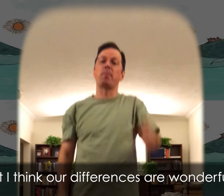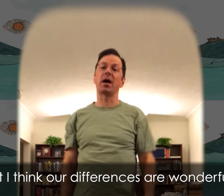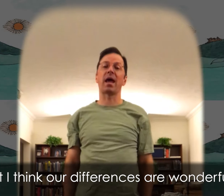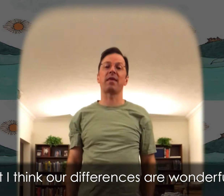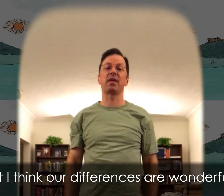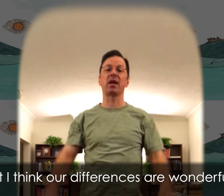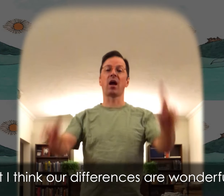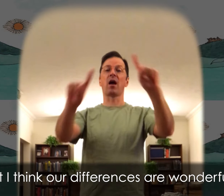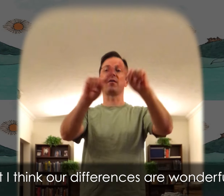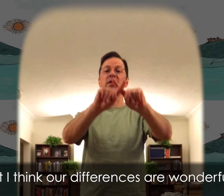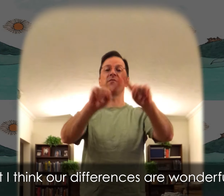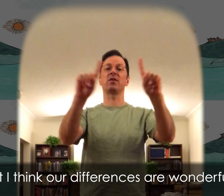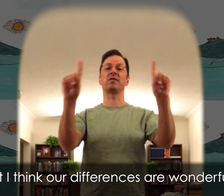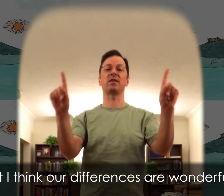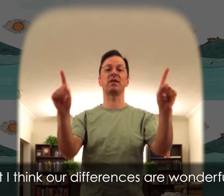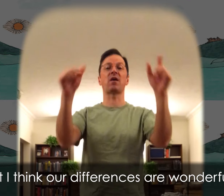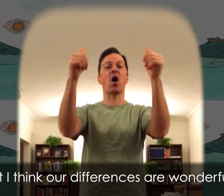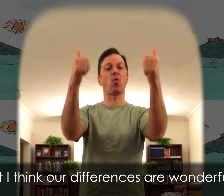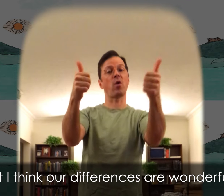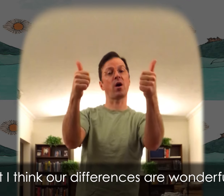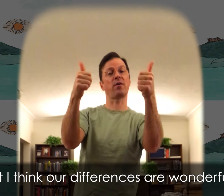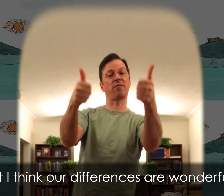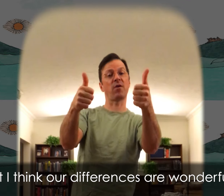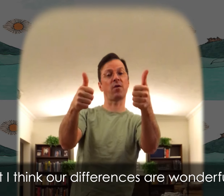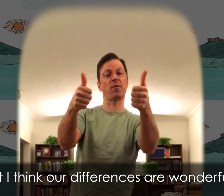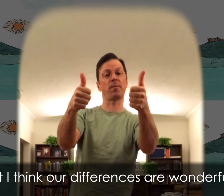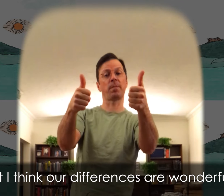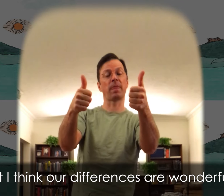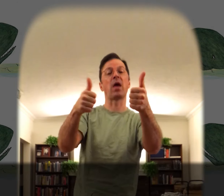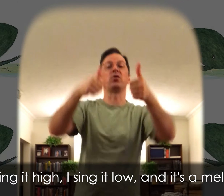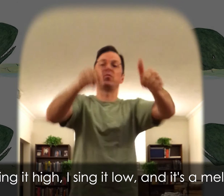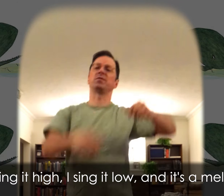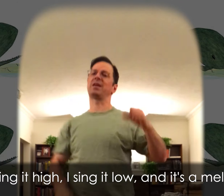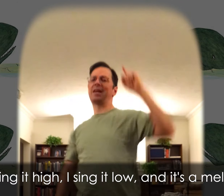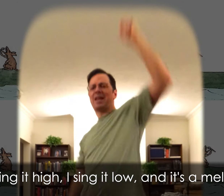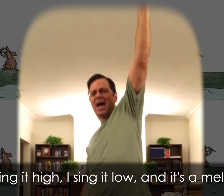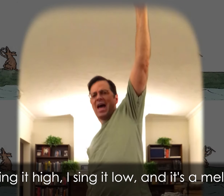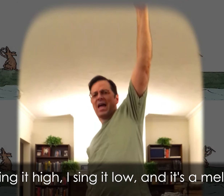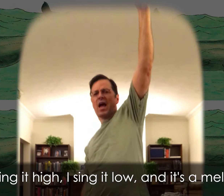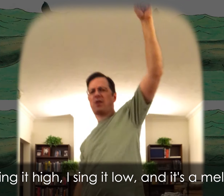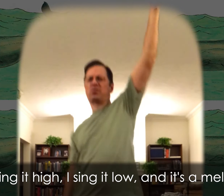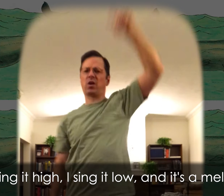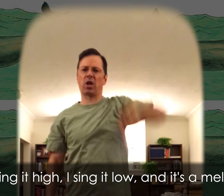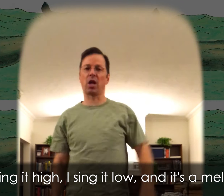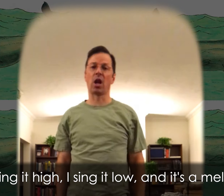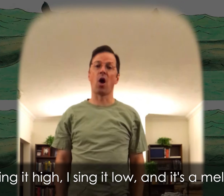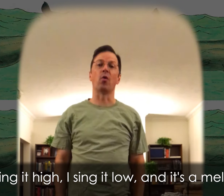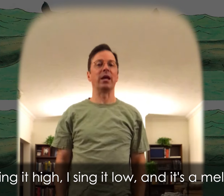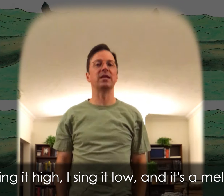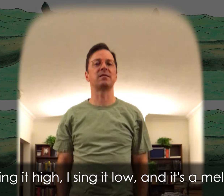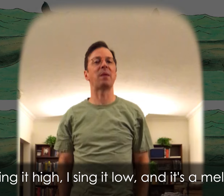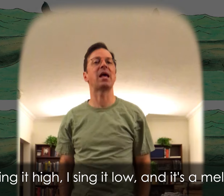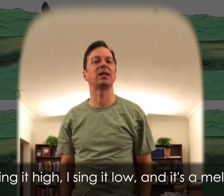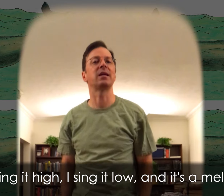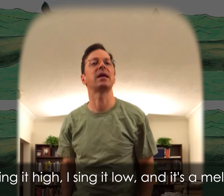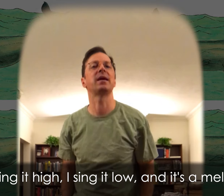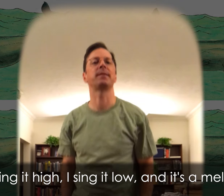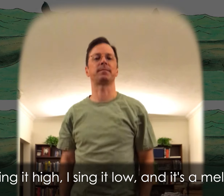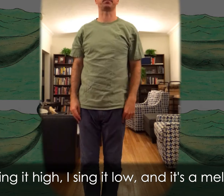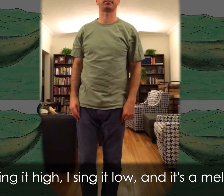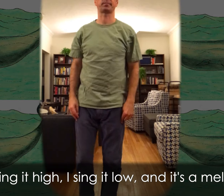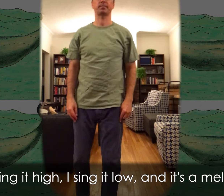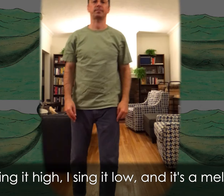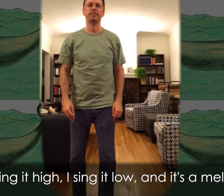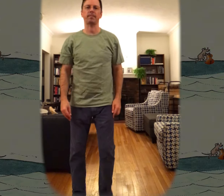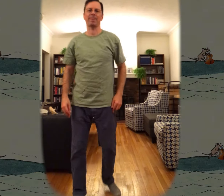But I think our differences are wonderful You sing it high, I sing it low, and it's a melody